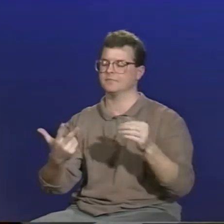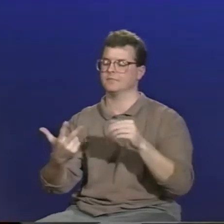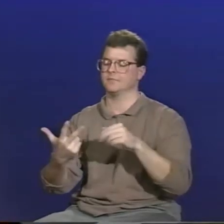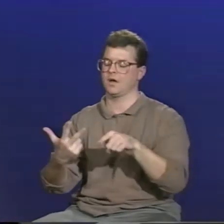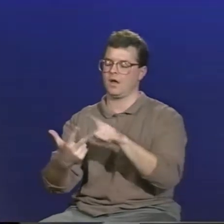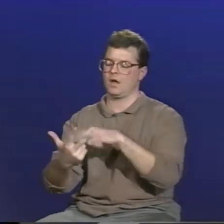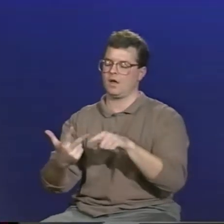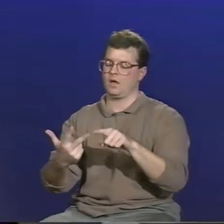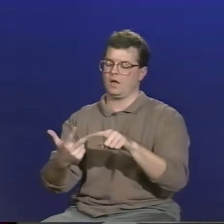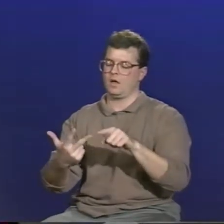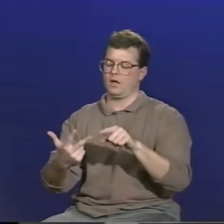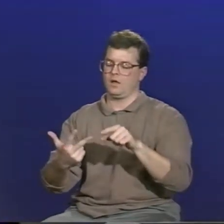Well, let me pick up.